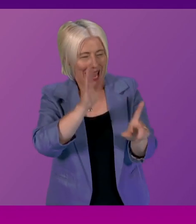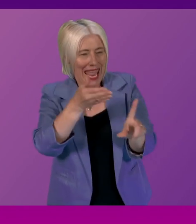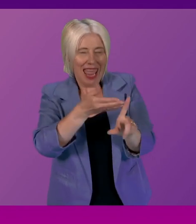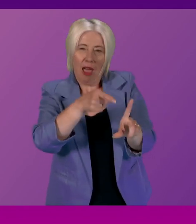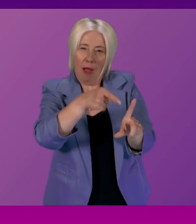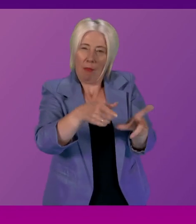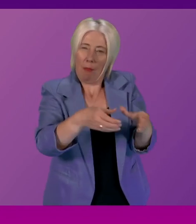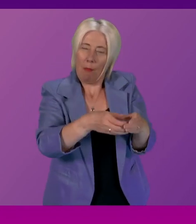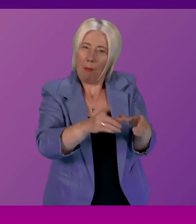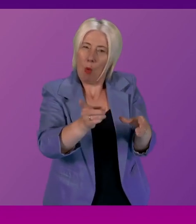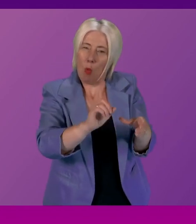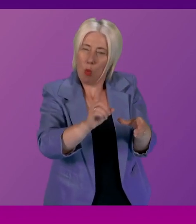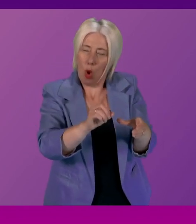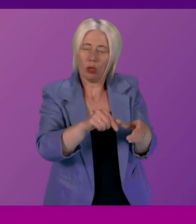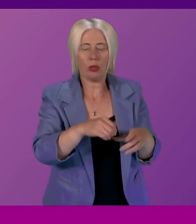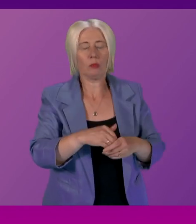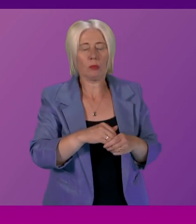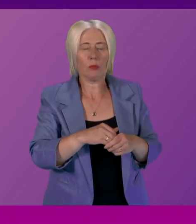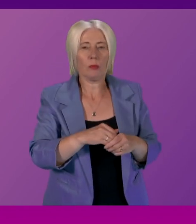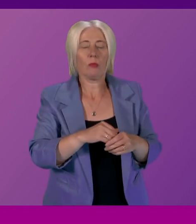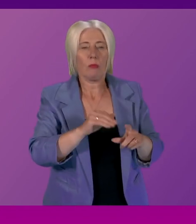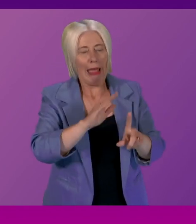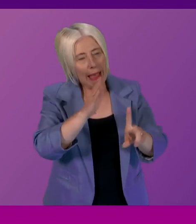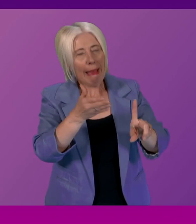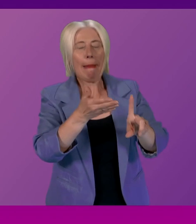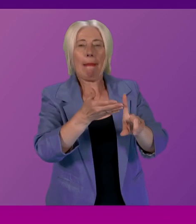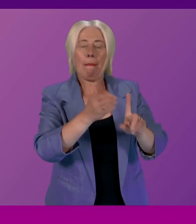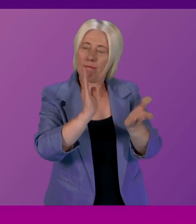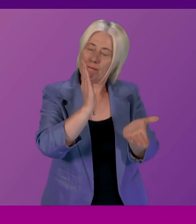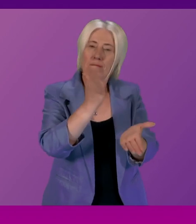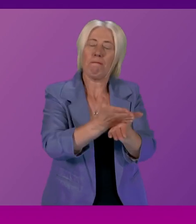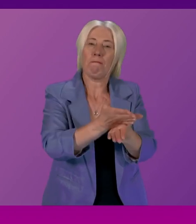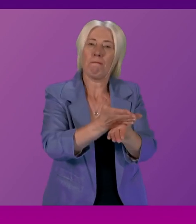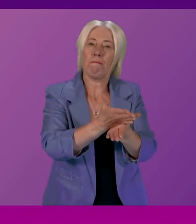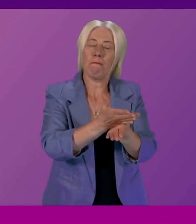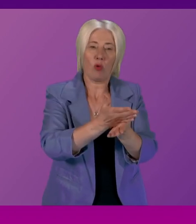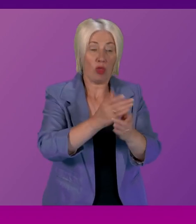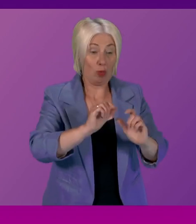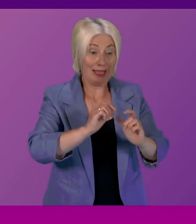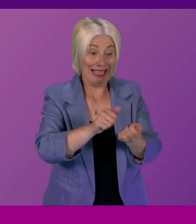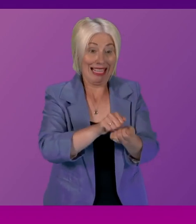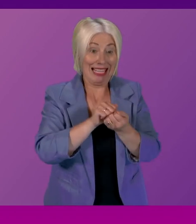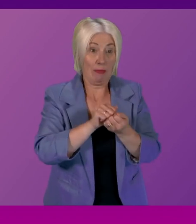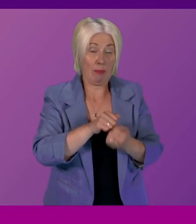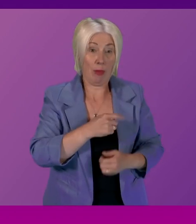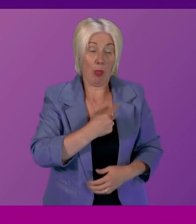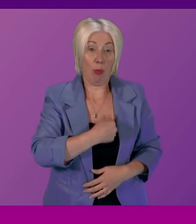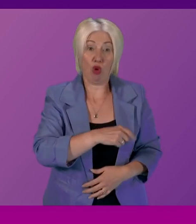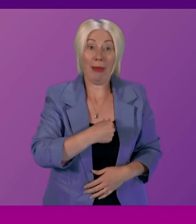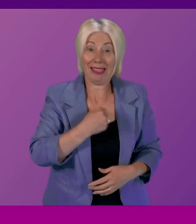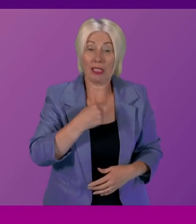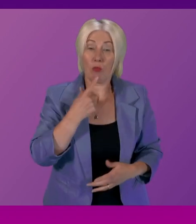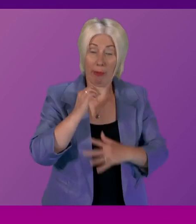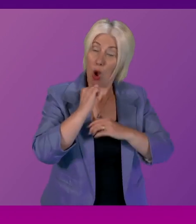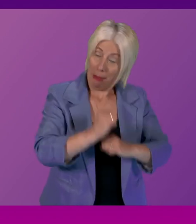in that regard the overarching aim will be to make sure that we keep the promise that is a commitment that we